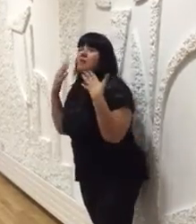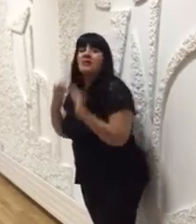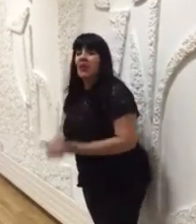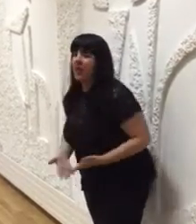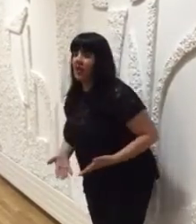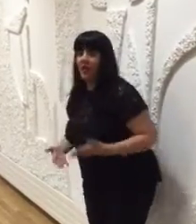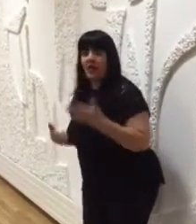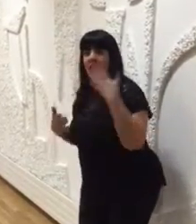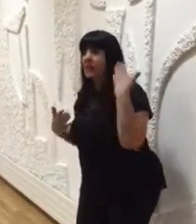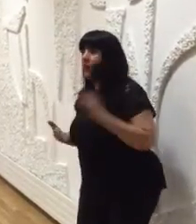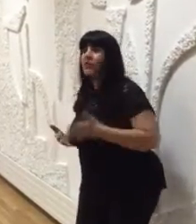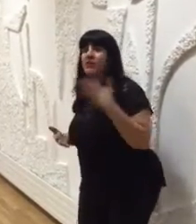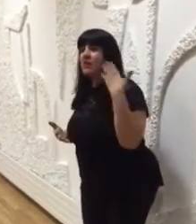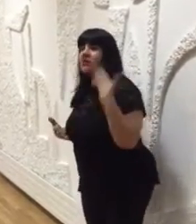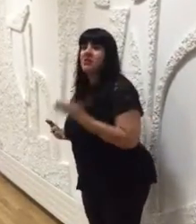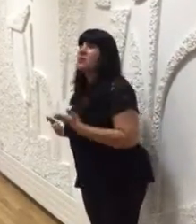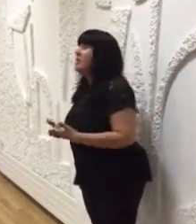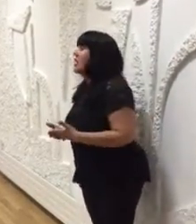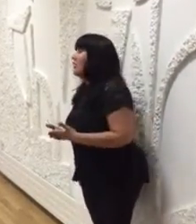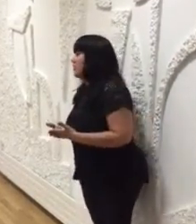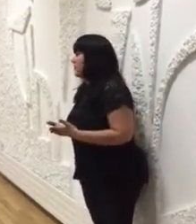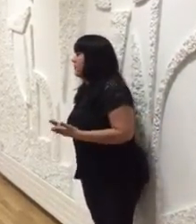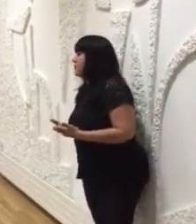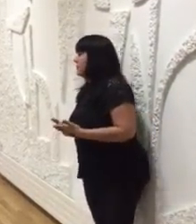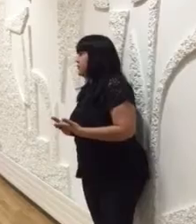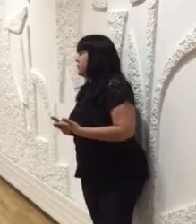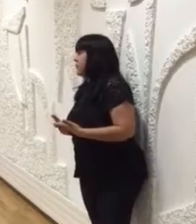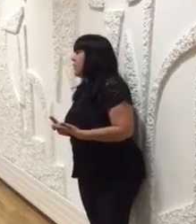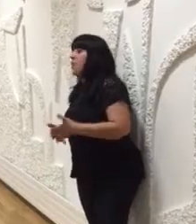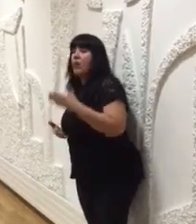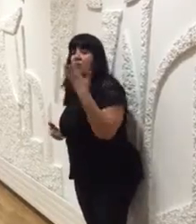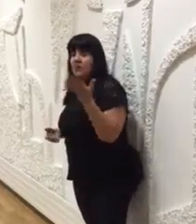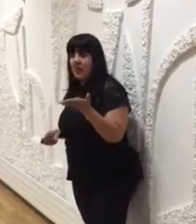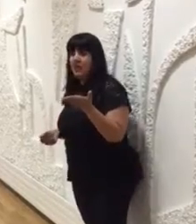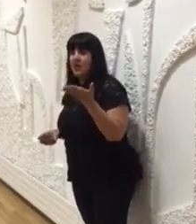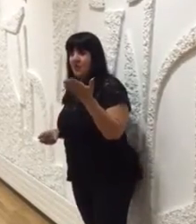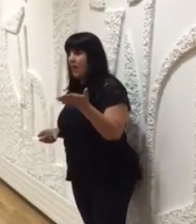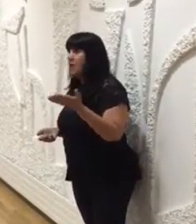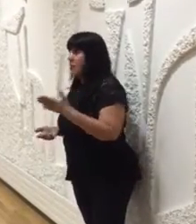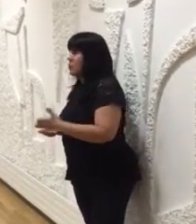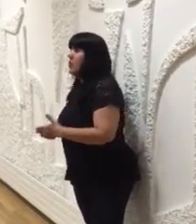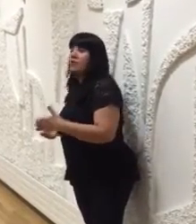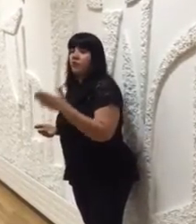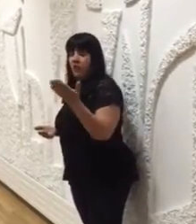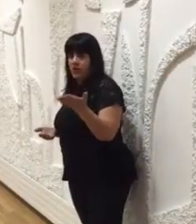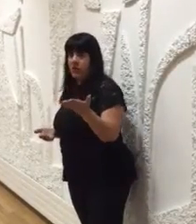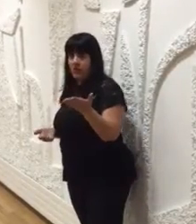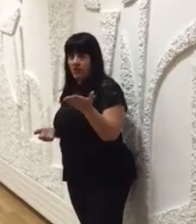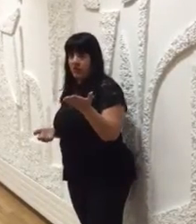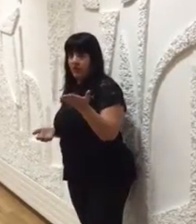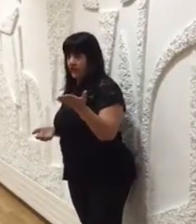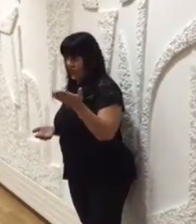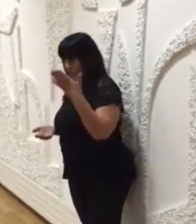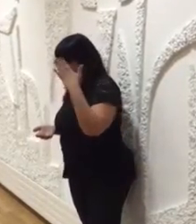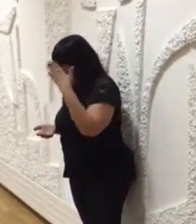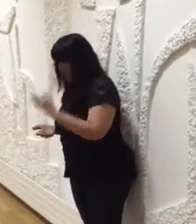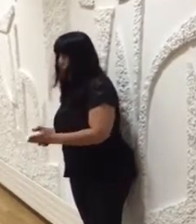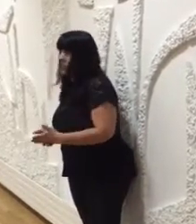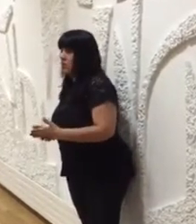In mistake, in the tango it doesn't exist a mistake. What I'm saying is that the man needs to lead first, to lead first,